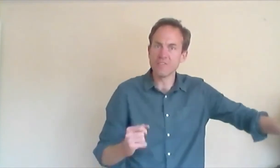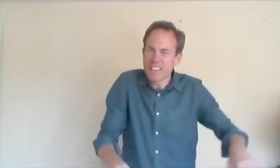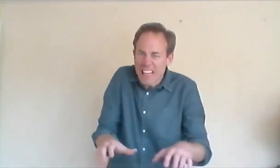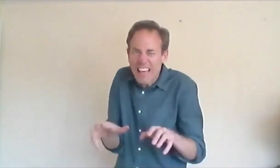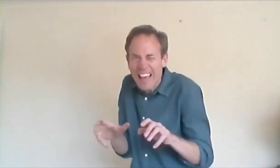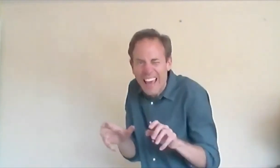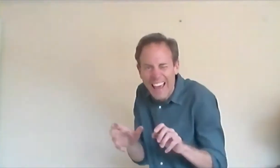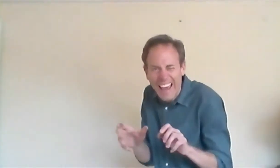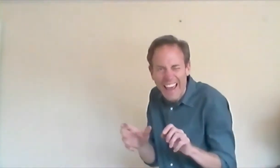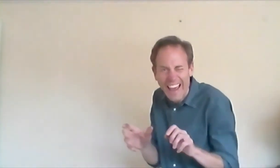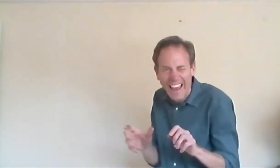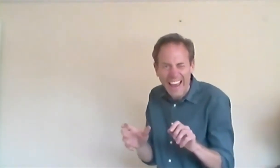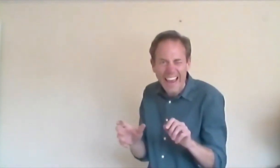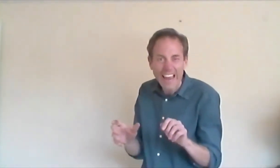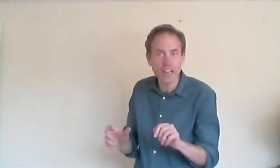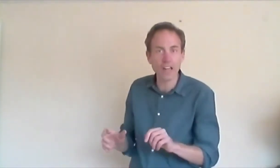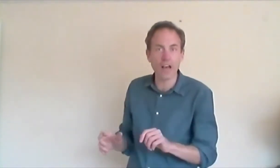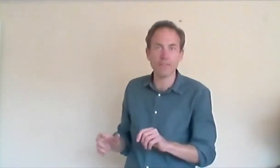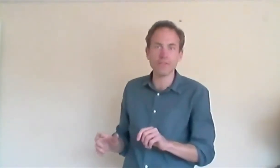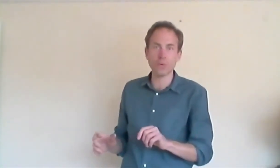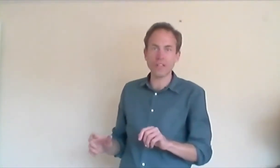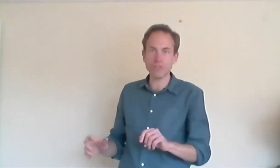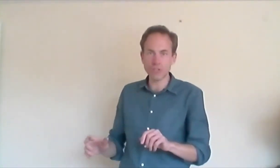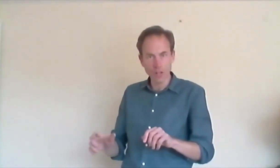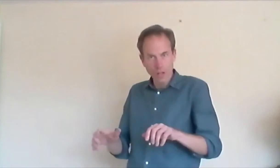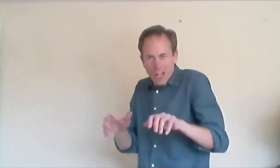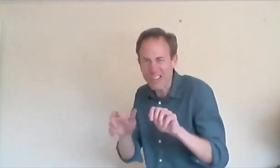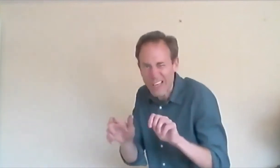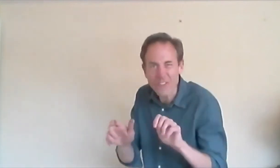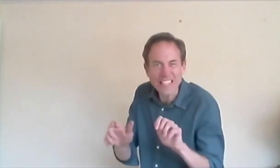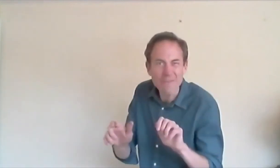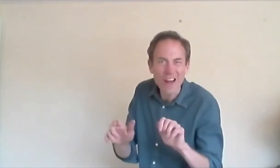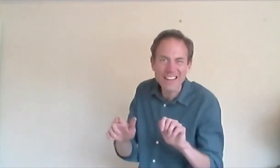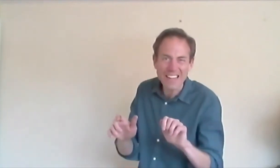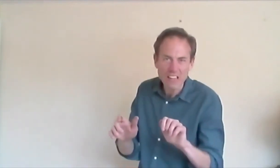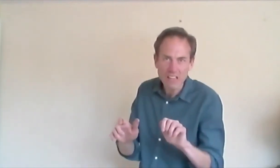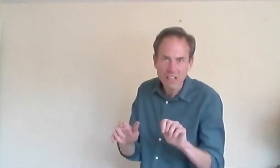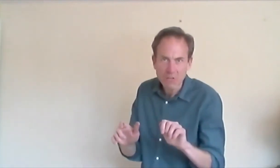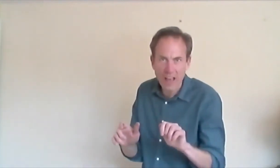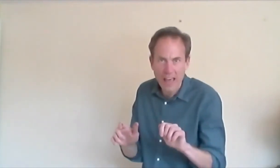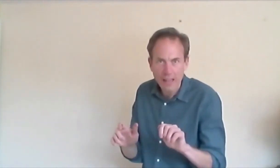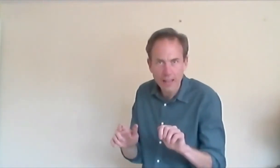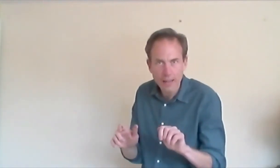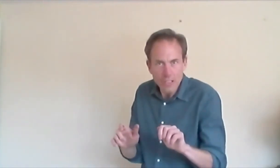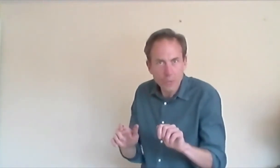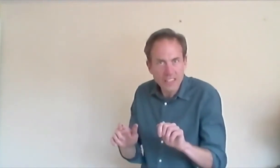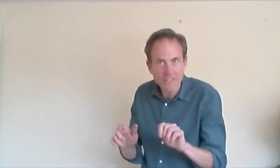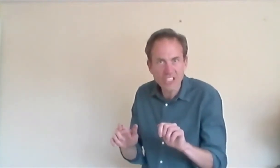He, he, he, he, he, laughed the witch. Looking for someone? Well, you will never see